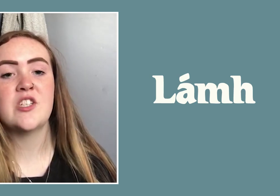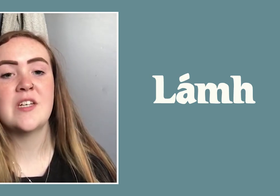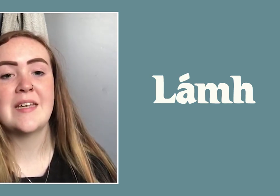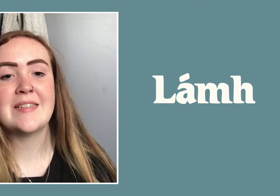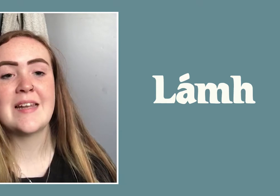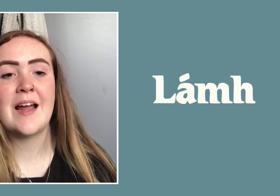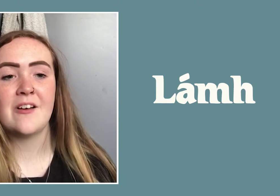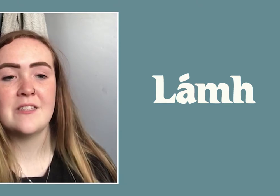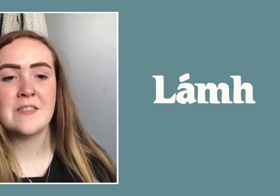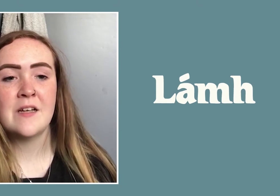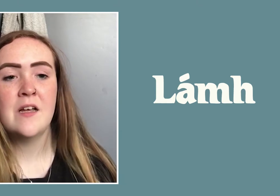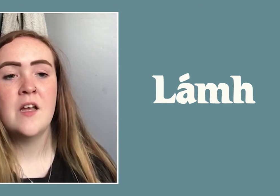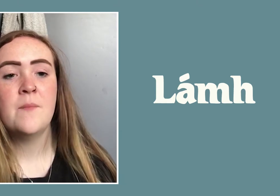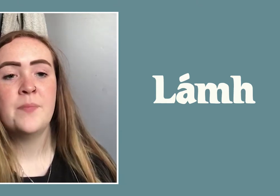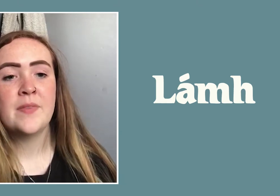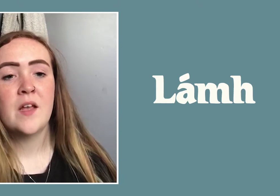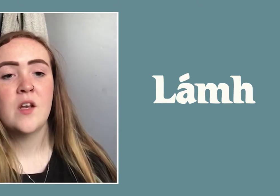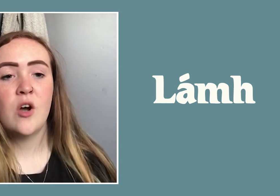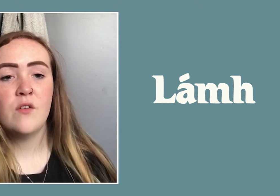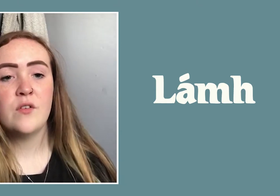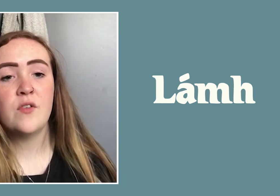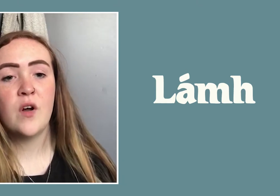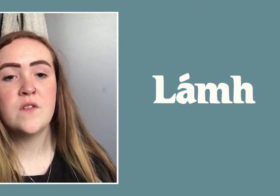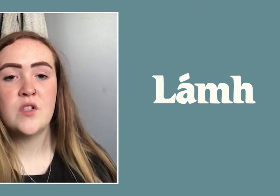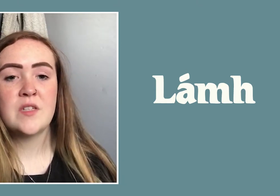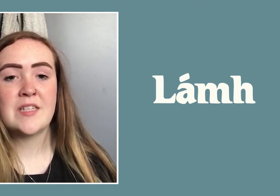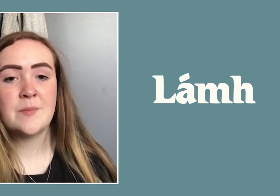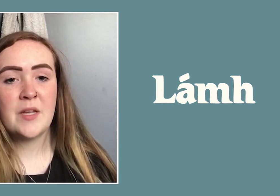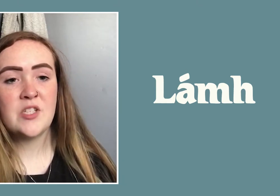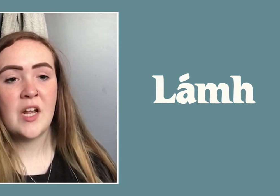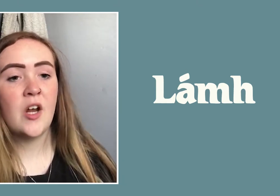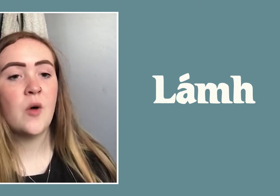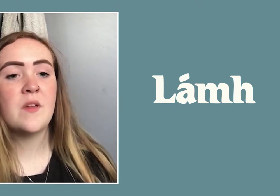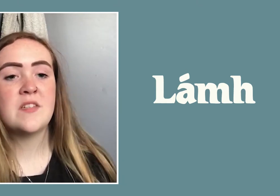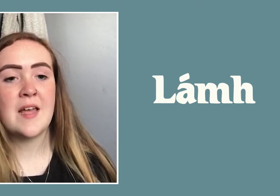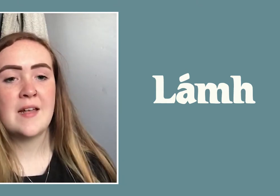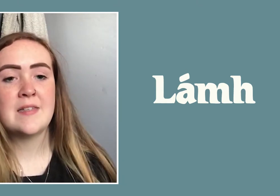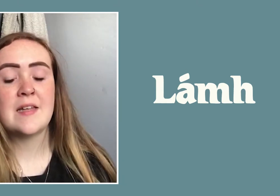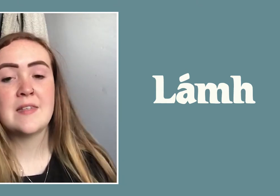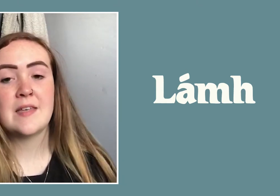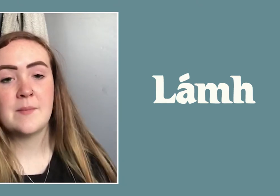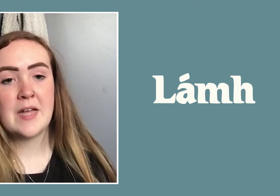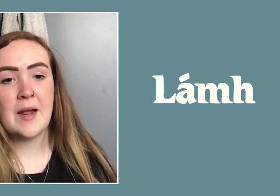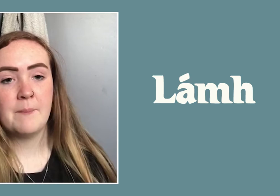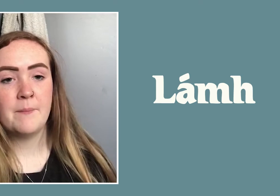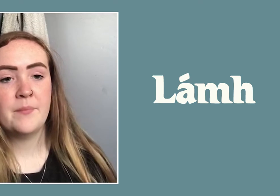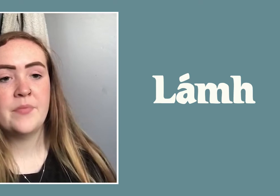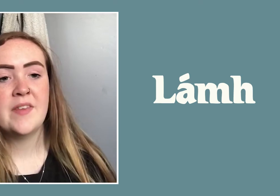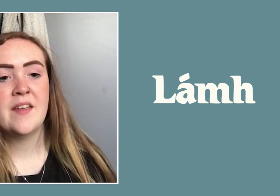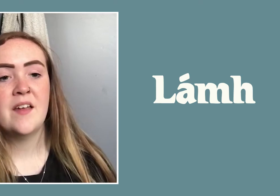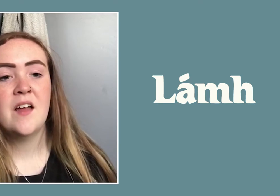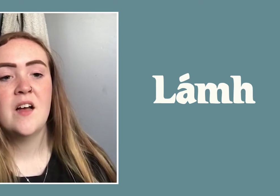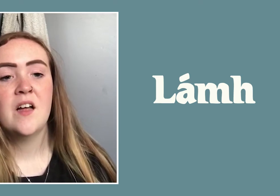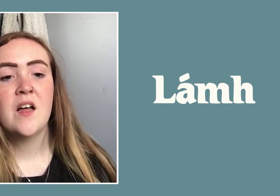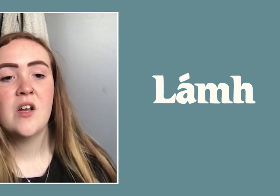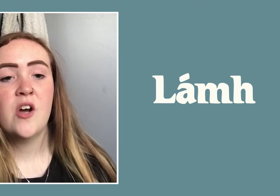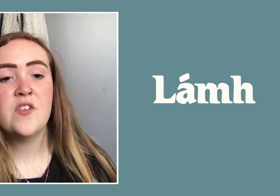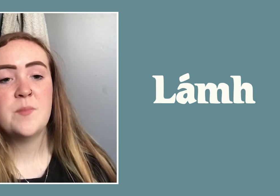needs in Ireland. Love involves using speech along with signs at the same time. Love is